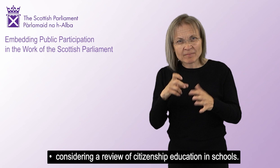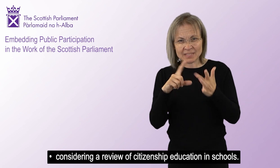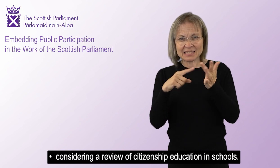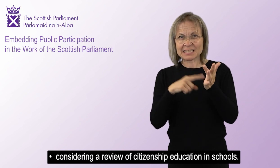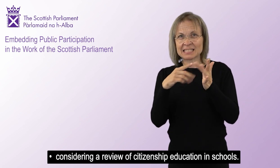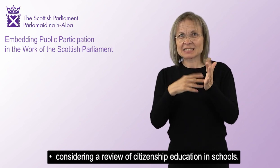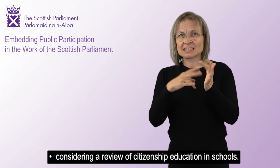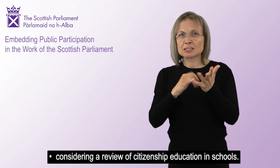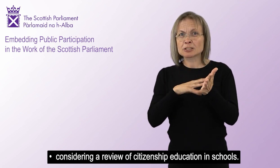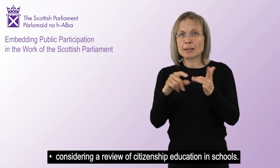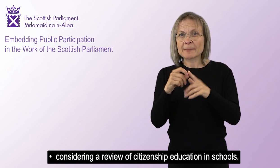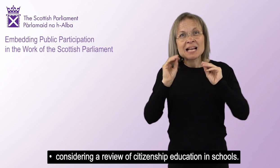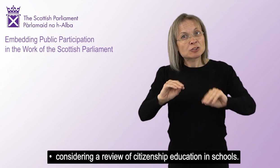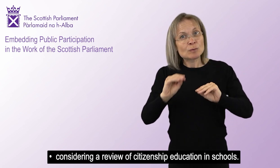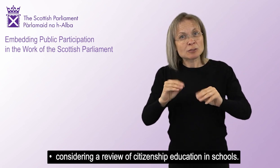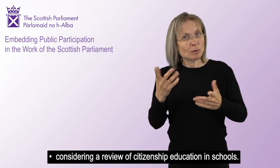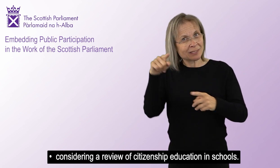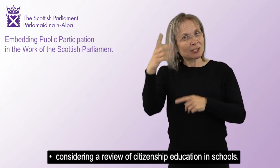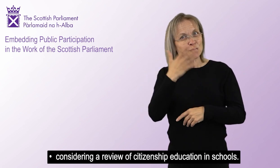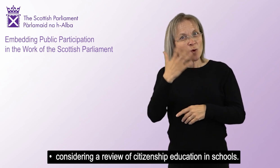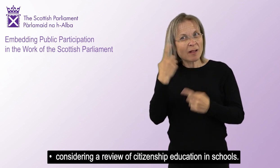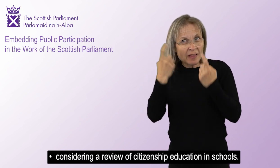Considering a review of citizenship education in schools.